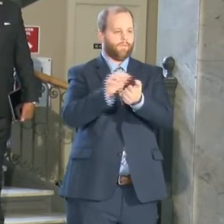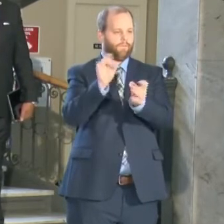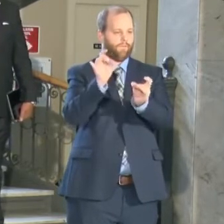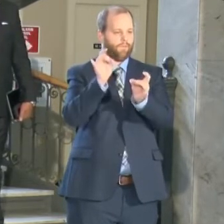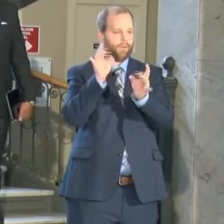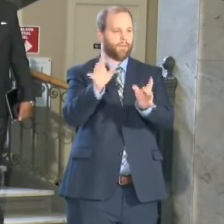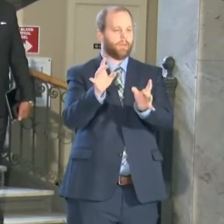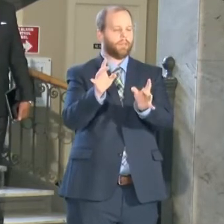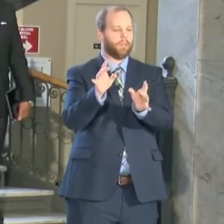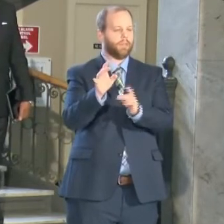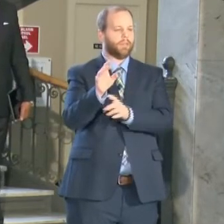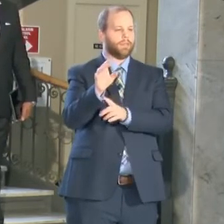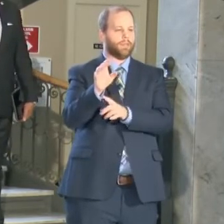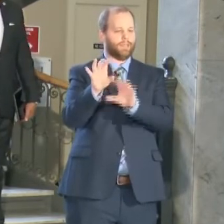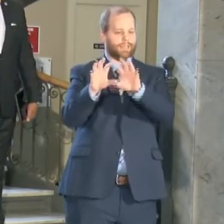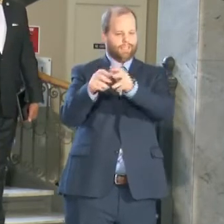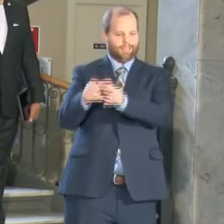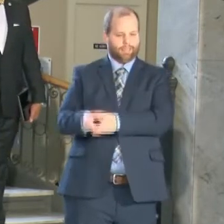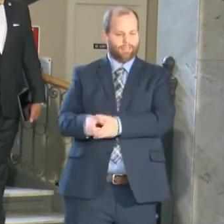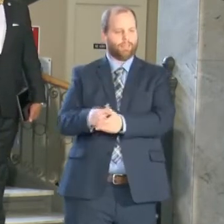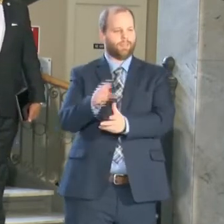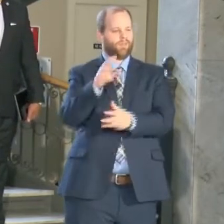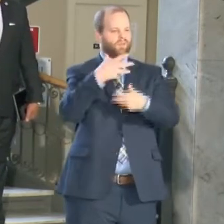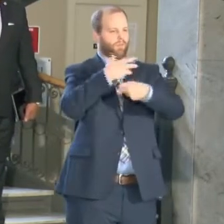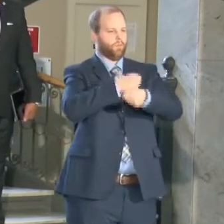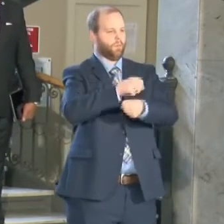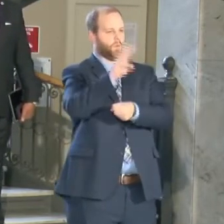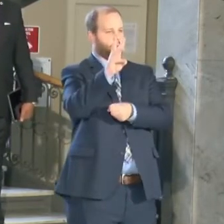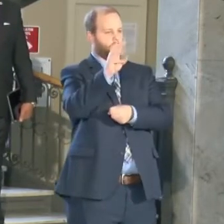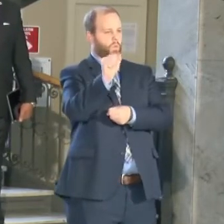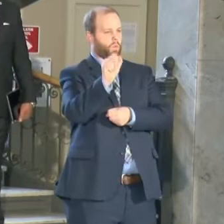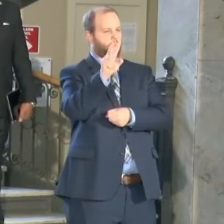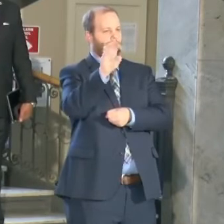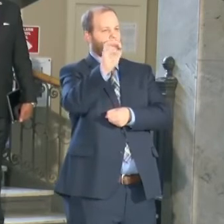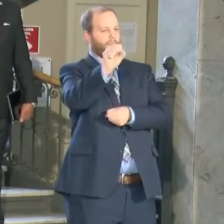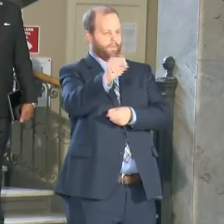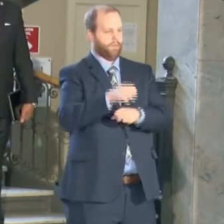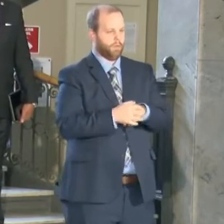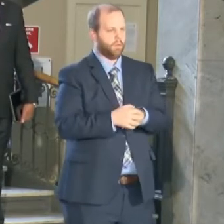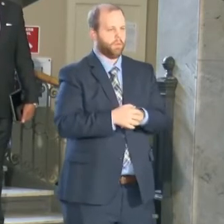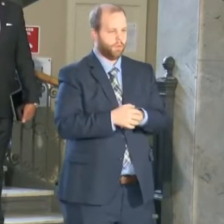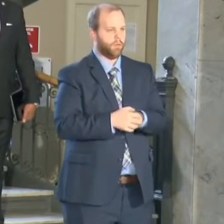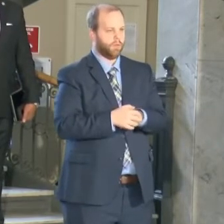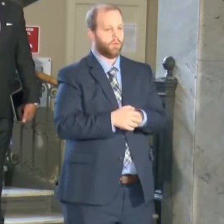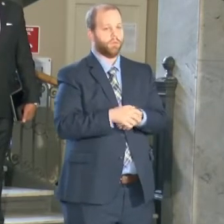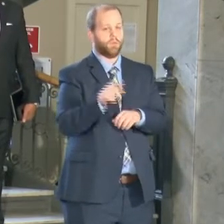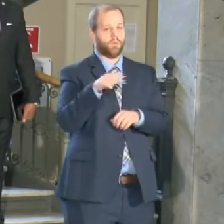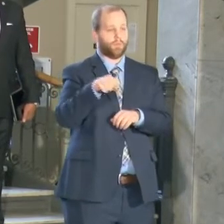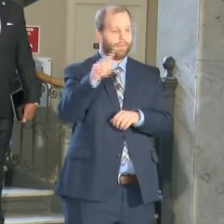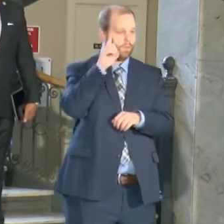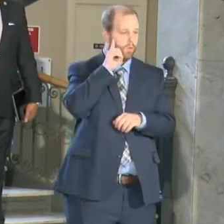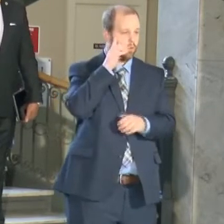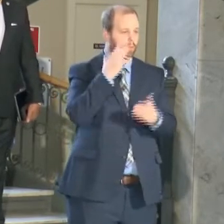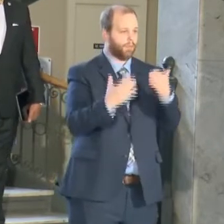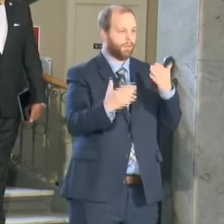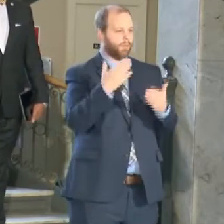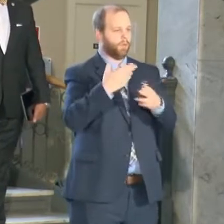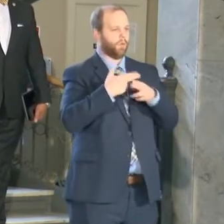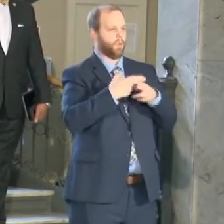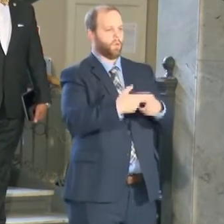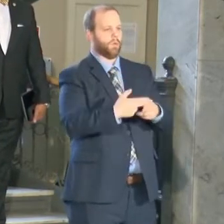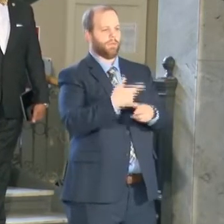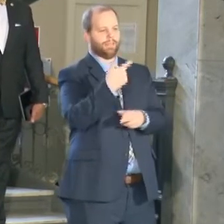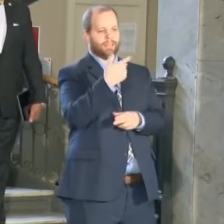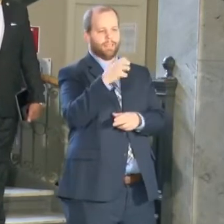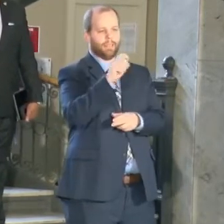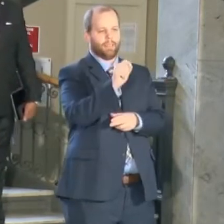investigations division, our task force officers. You all hear us talk about GITROC, our task